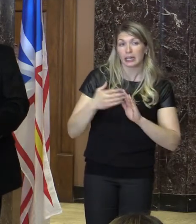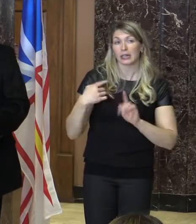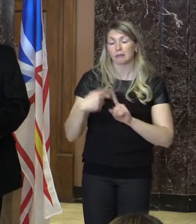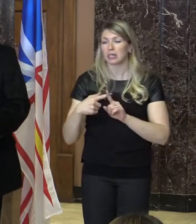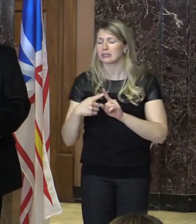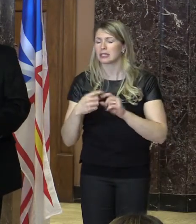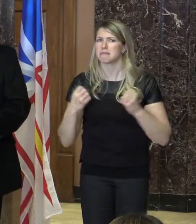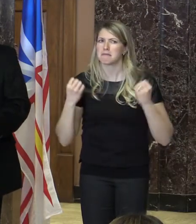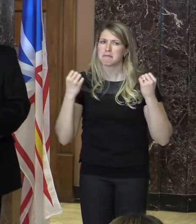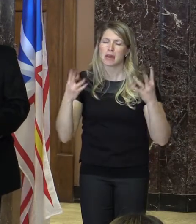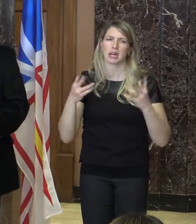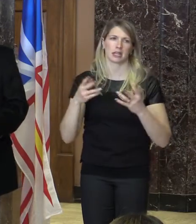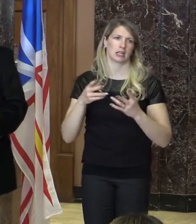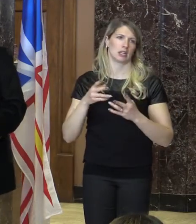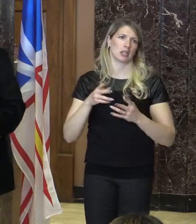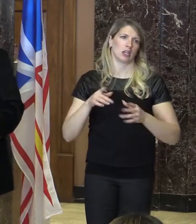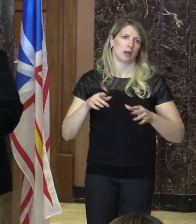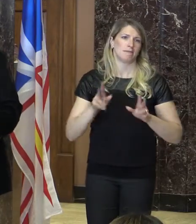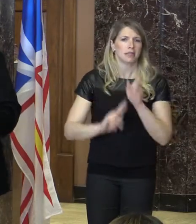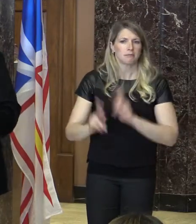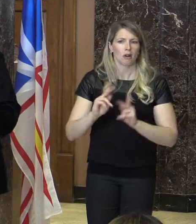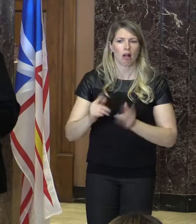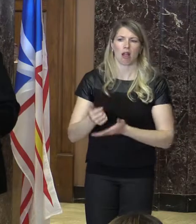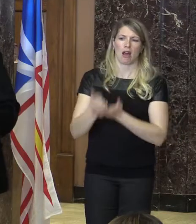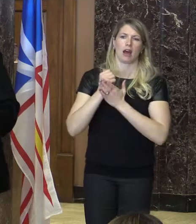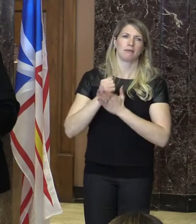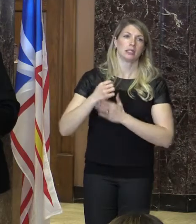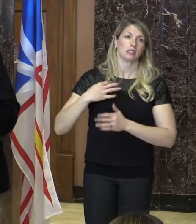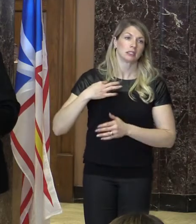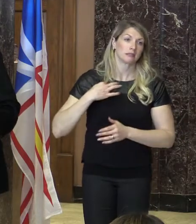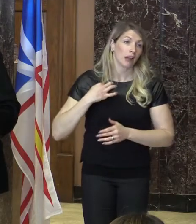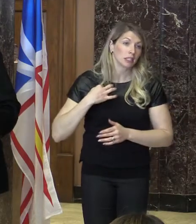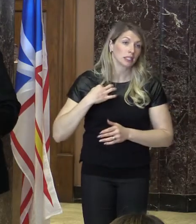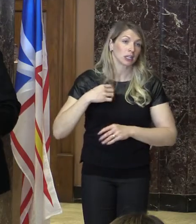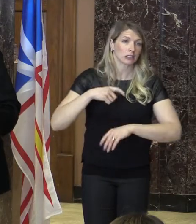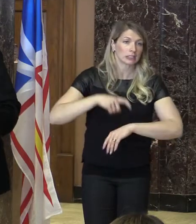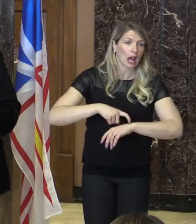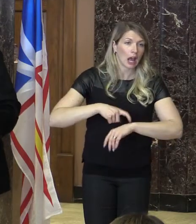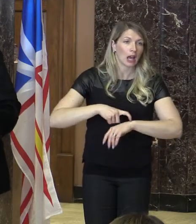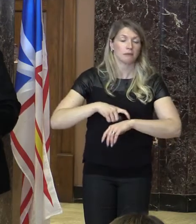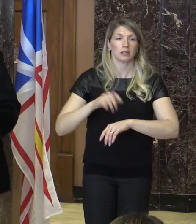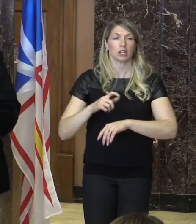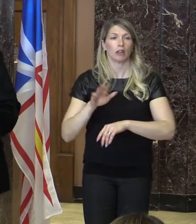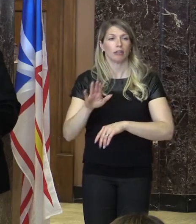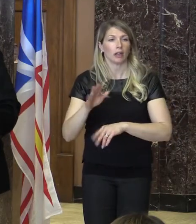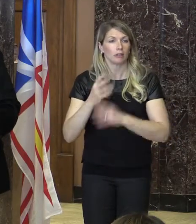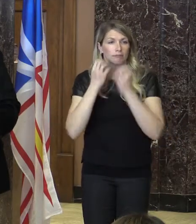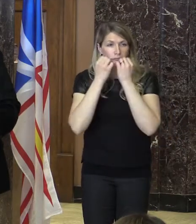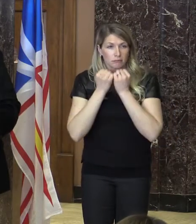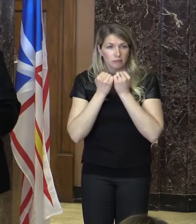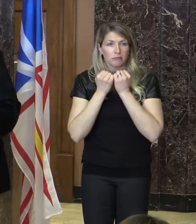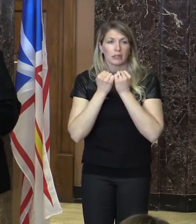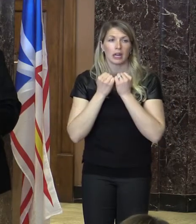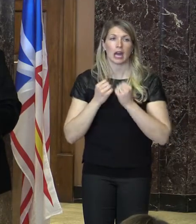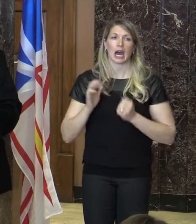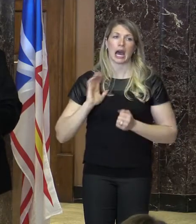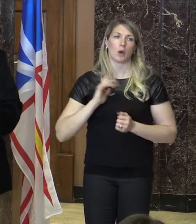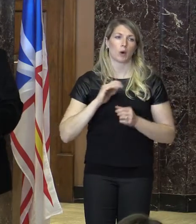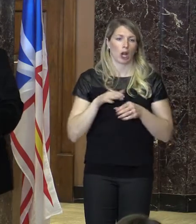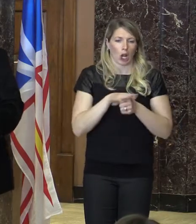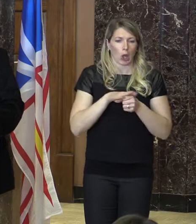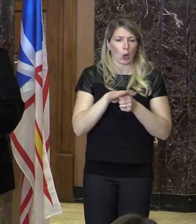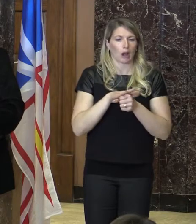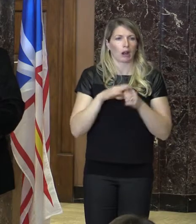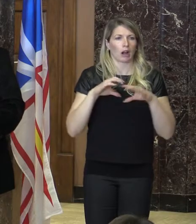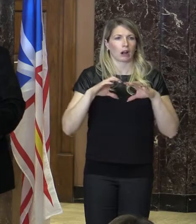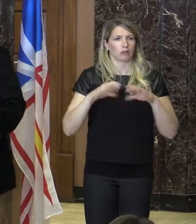Newfoundland and Labradorians who support us with their time, their talent, and their treasure. Our local clubs work tirelessly to raise funds to